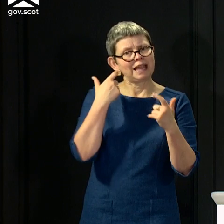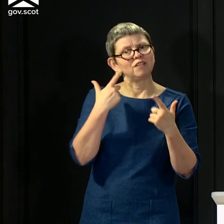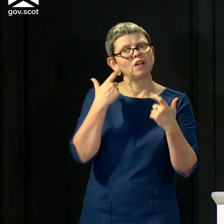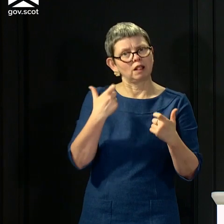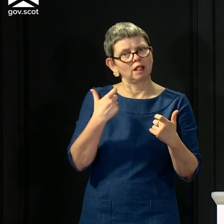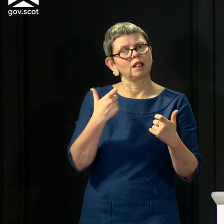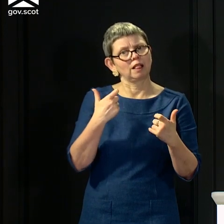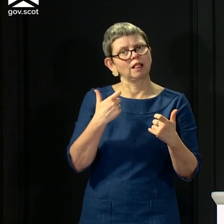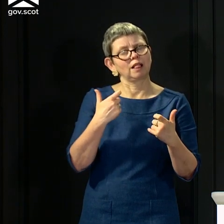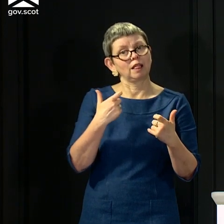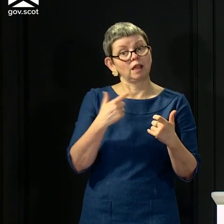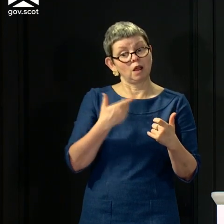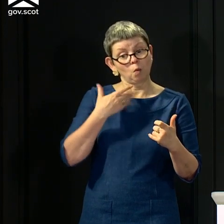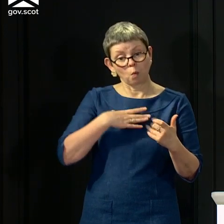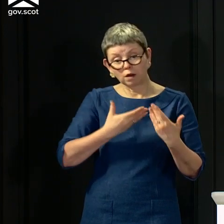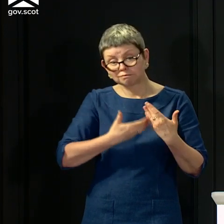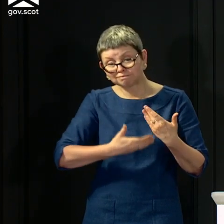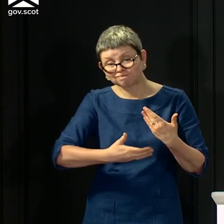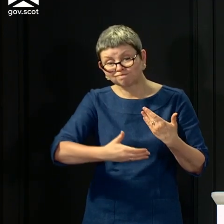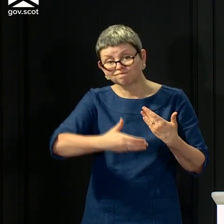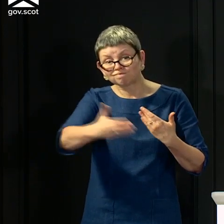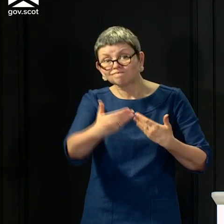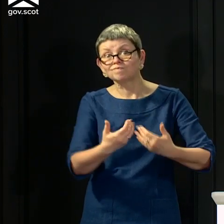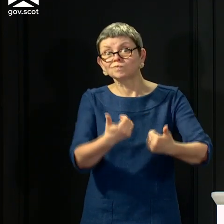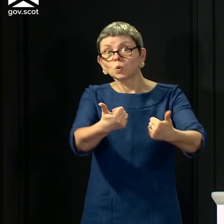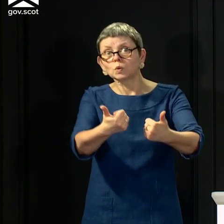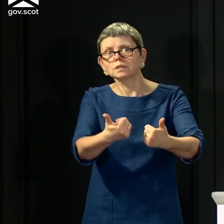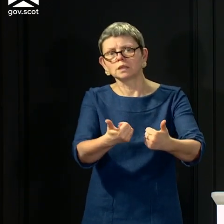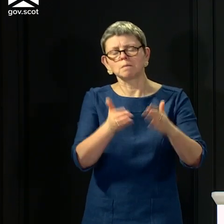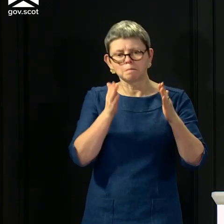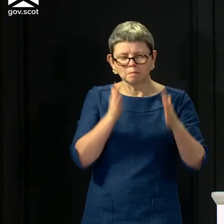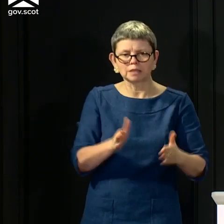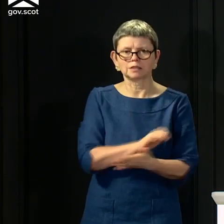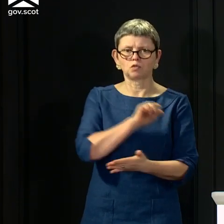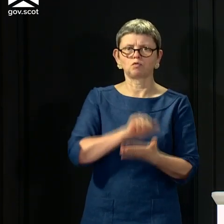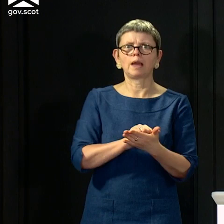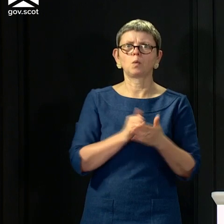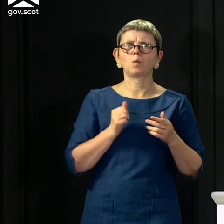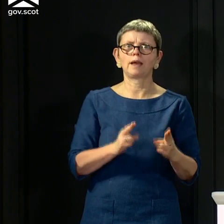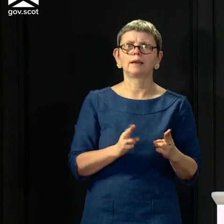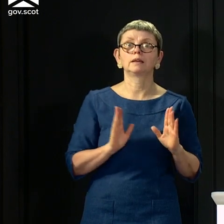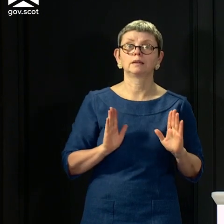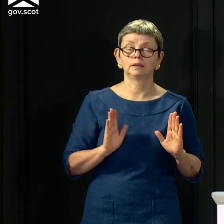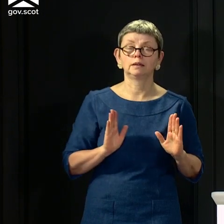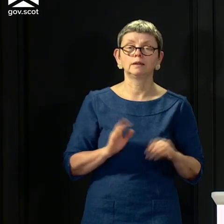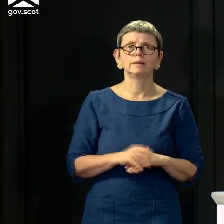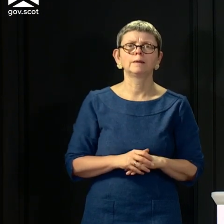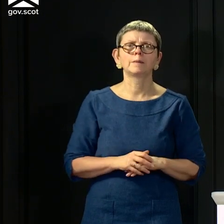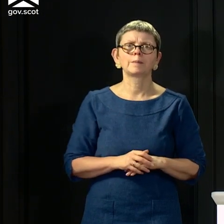And so if we want to do that, then we've got to keep doing the right thing. And as I said yesterday, you know, it's understandable